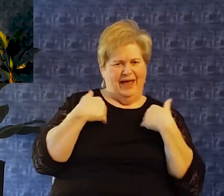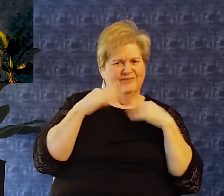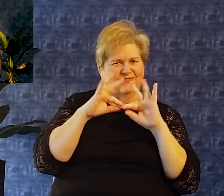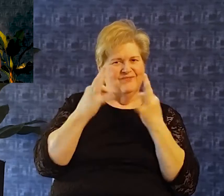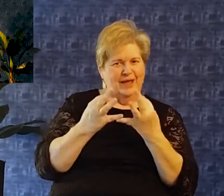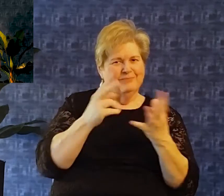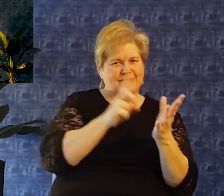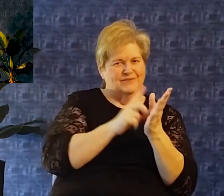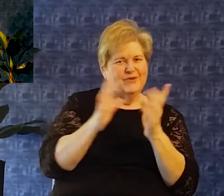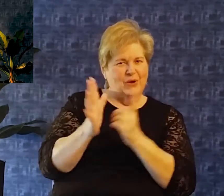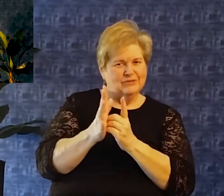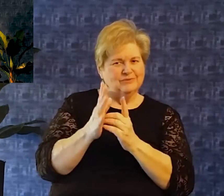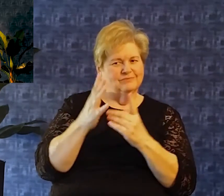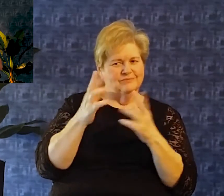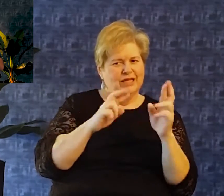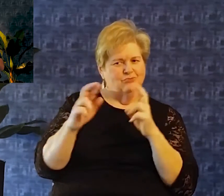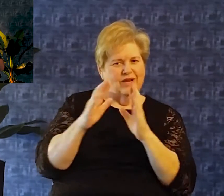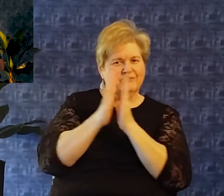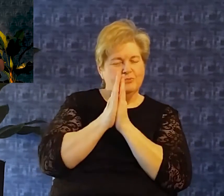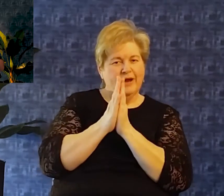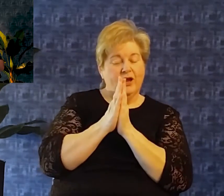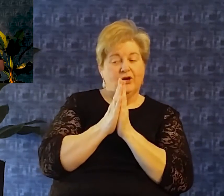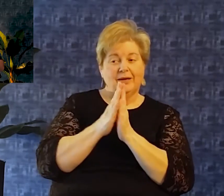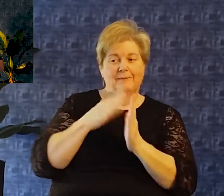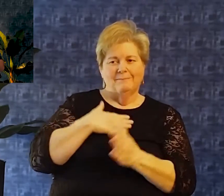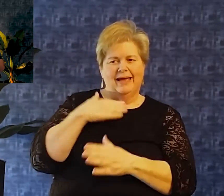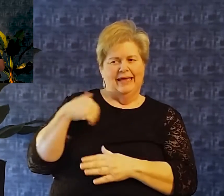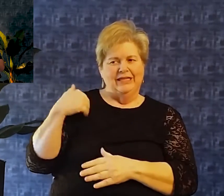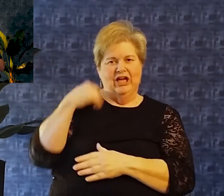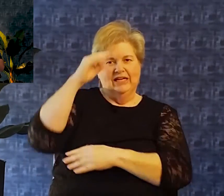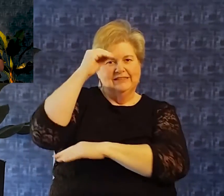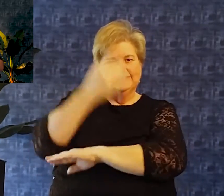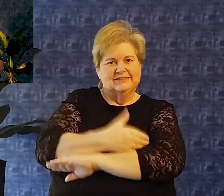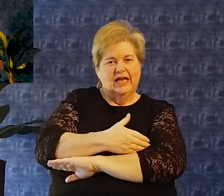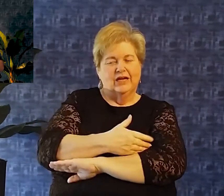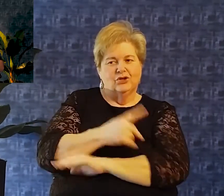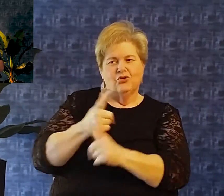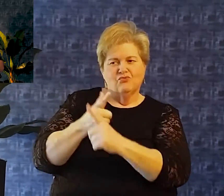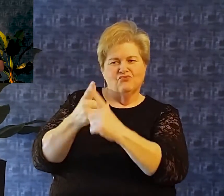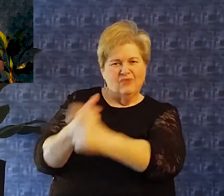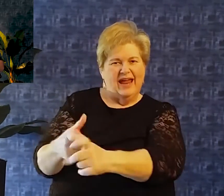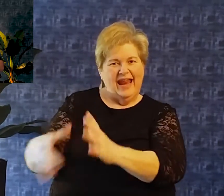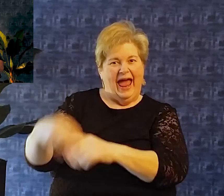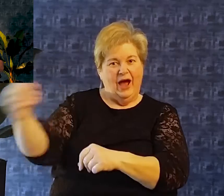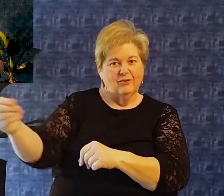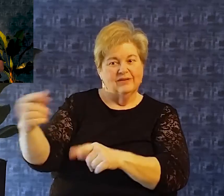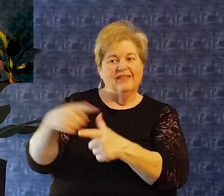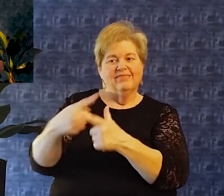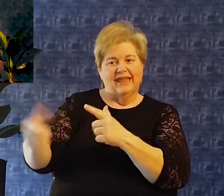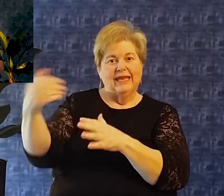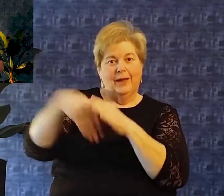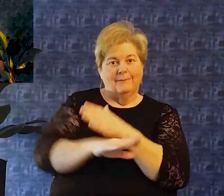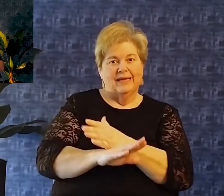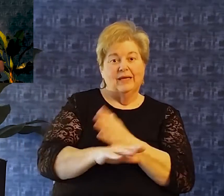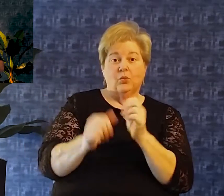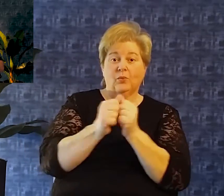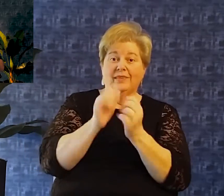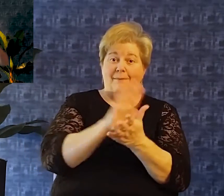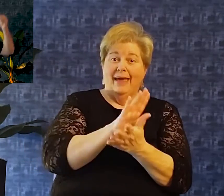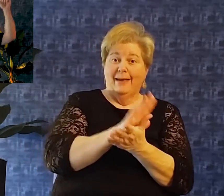him messing around in the other room And then he comes back with a sheet of paper On which he had wrote law the word law l-a-w and